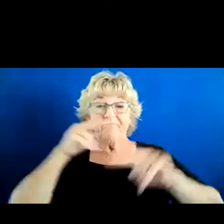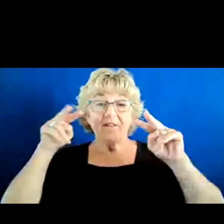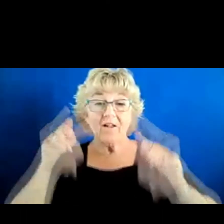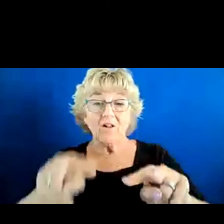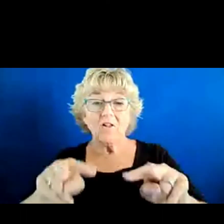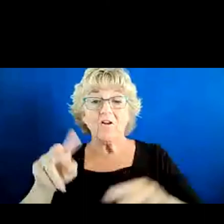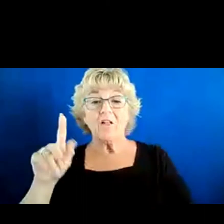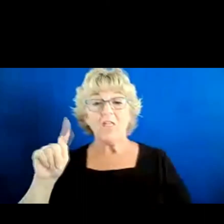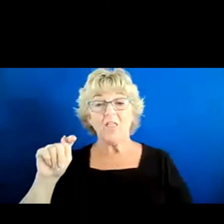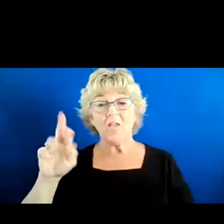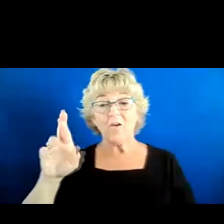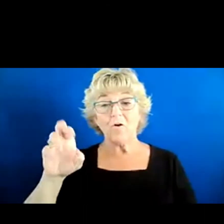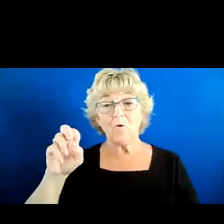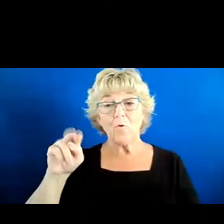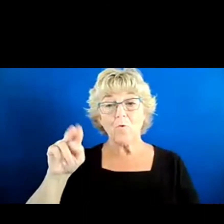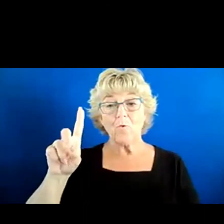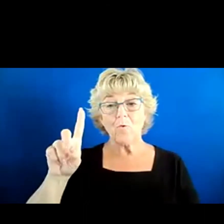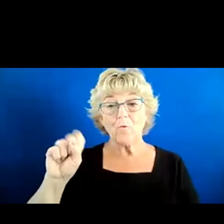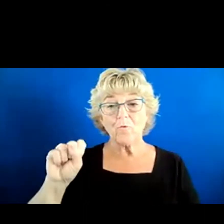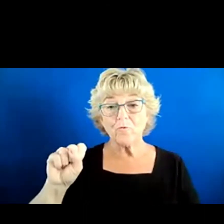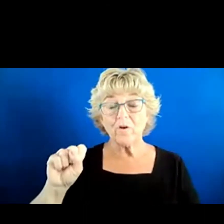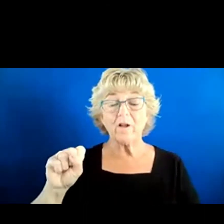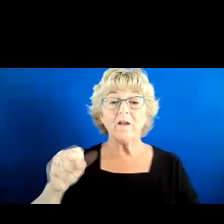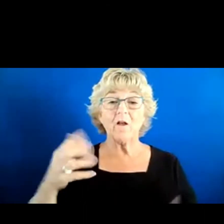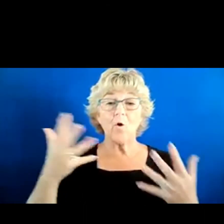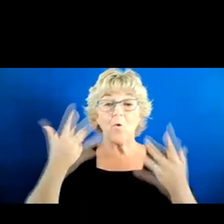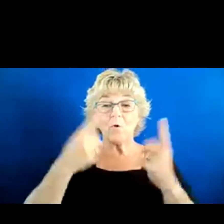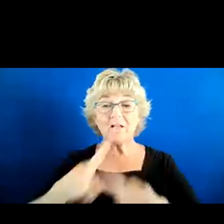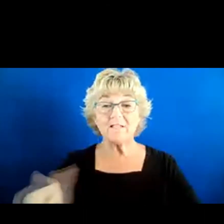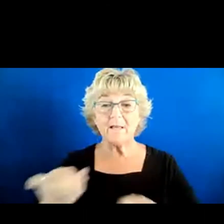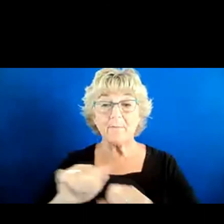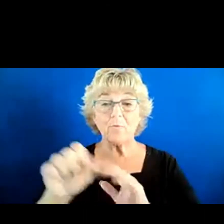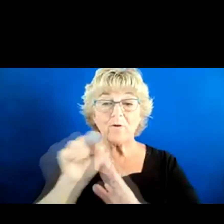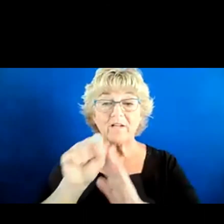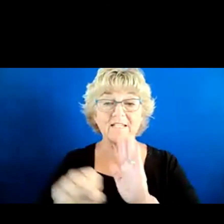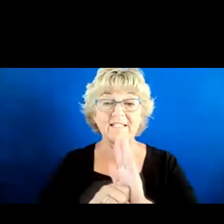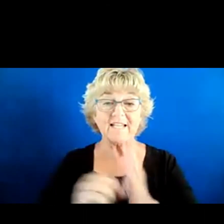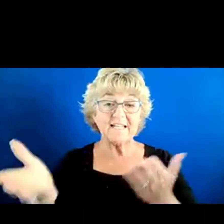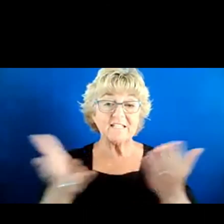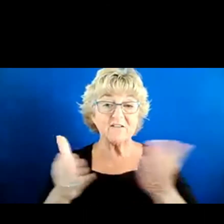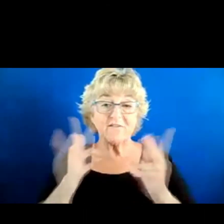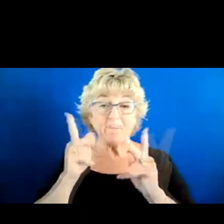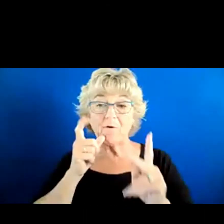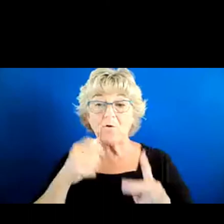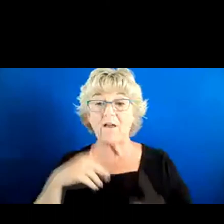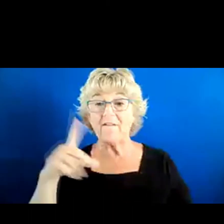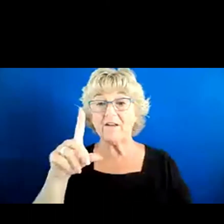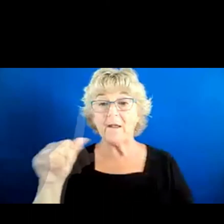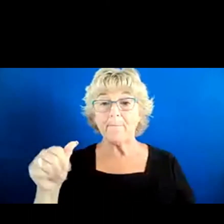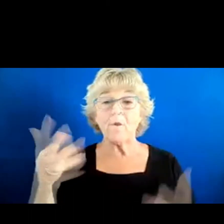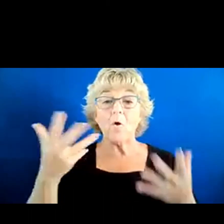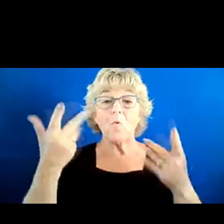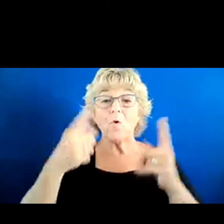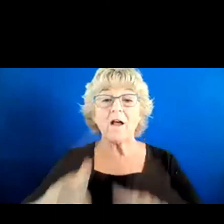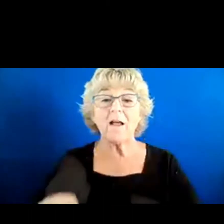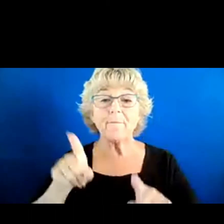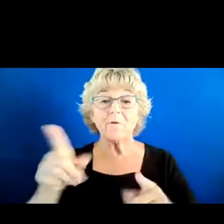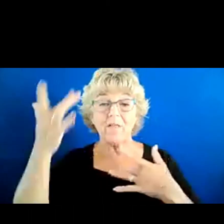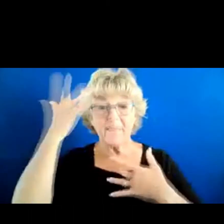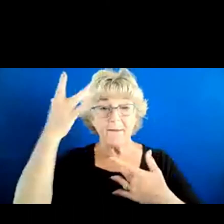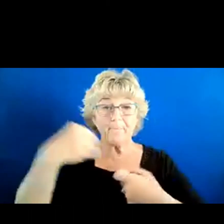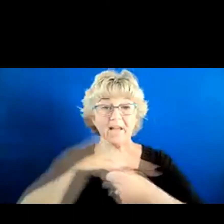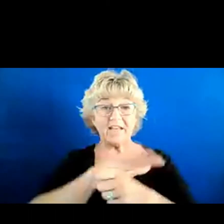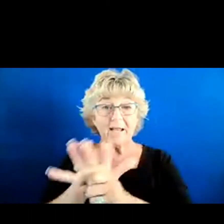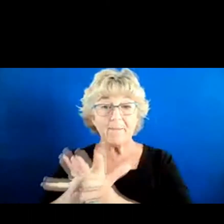lines, what's been happening for state service for people with disabilities. What happened during the pandemic, you know,